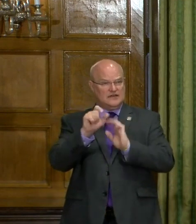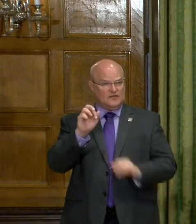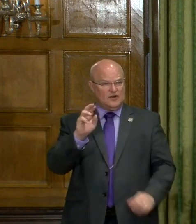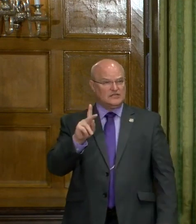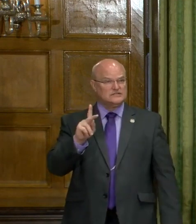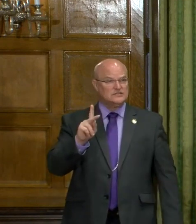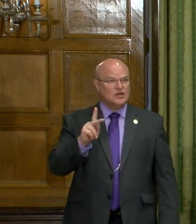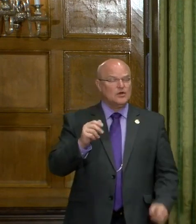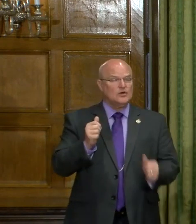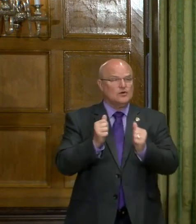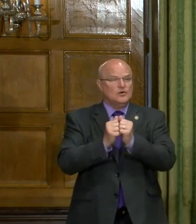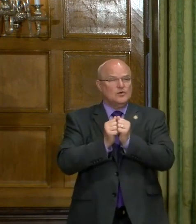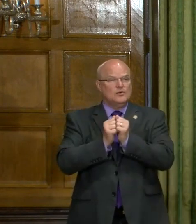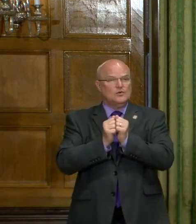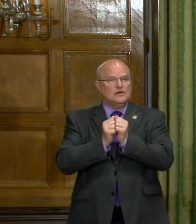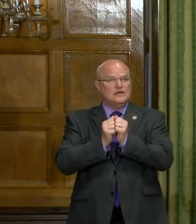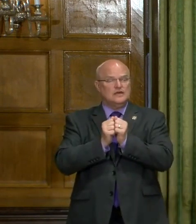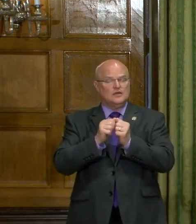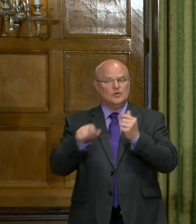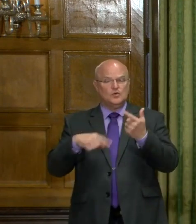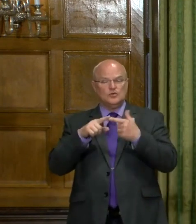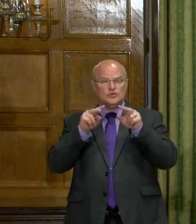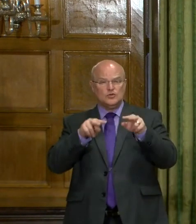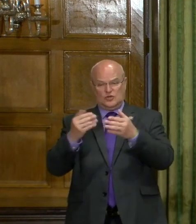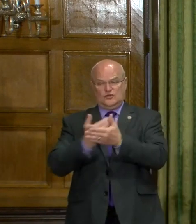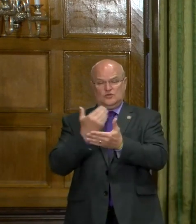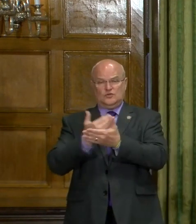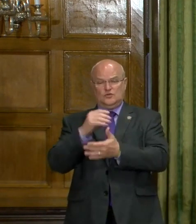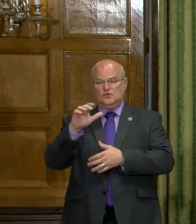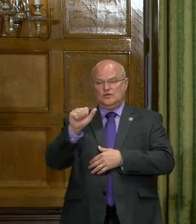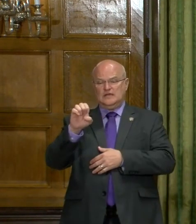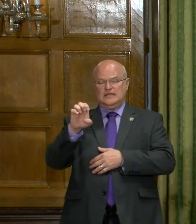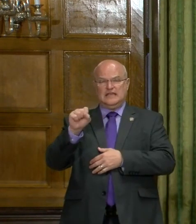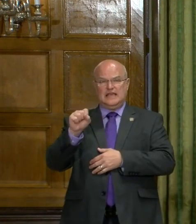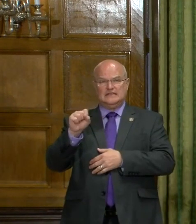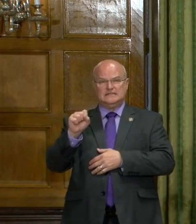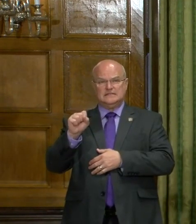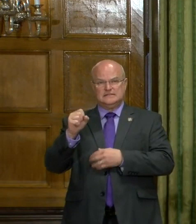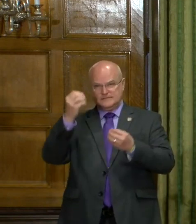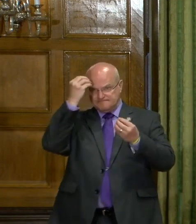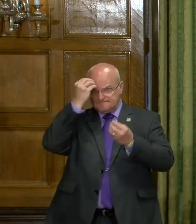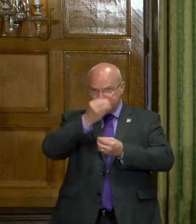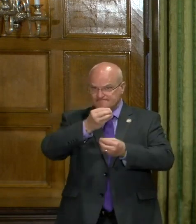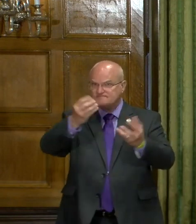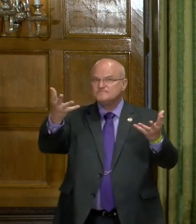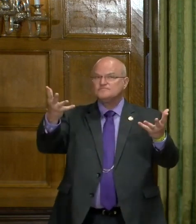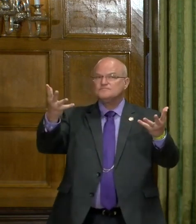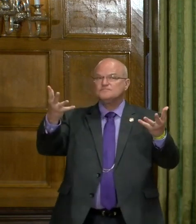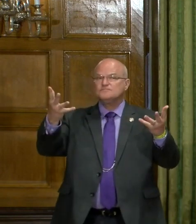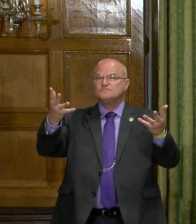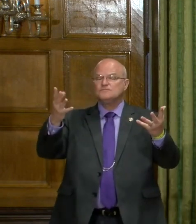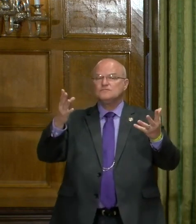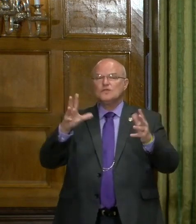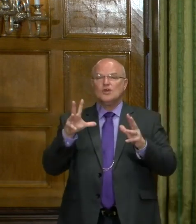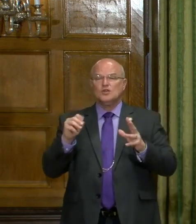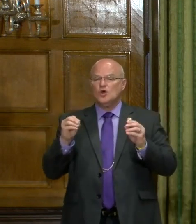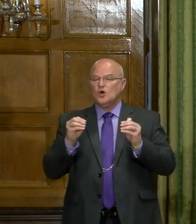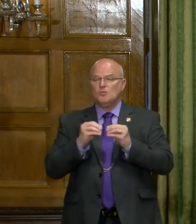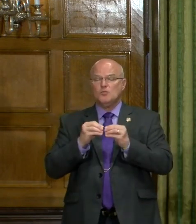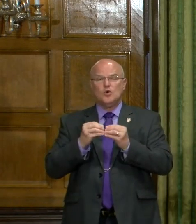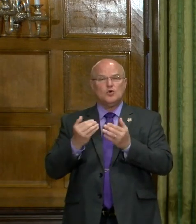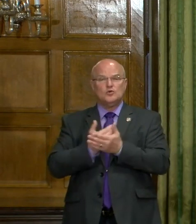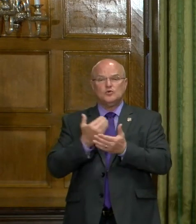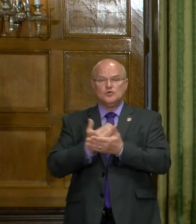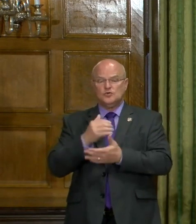with, and when you look at the new cases, just prepare everybody that there's going to be more new